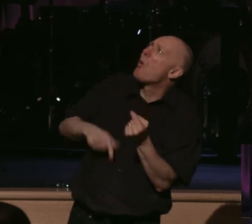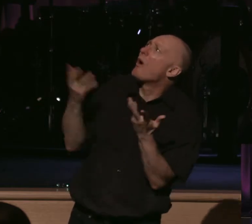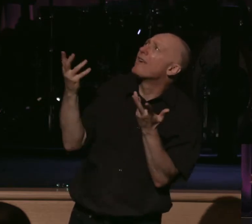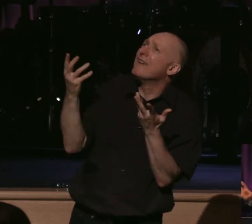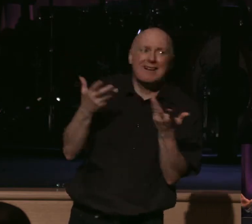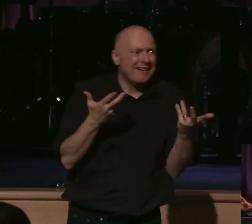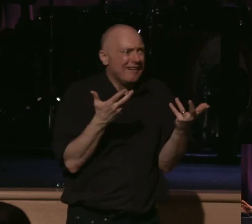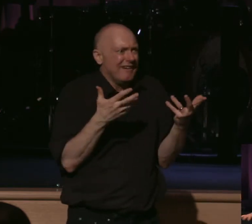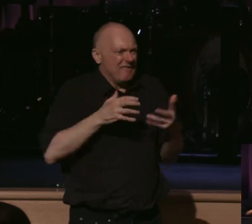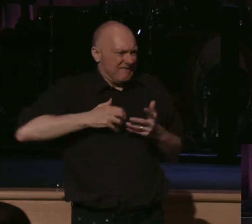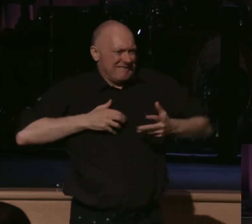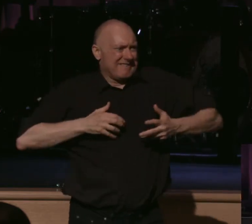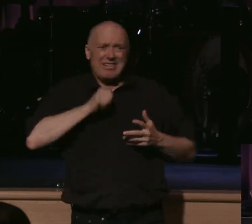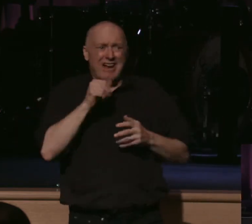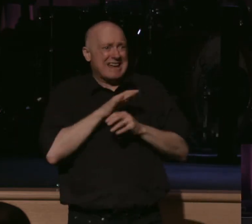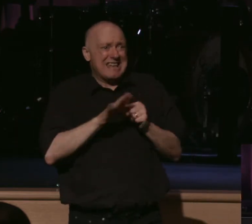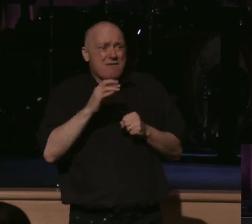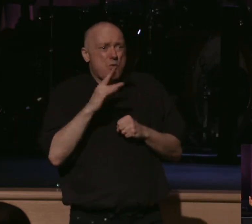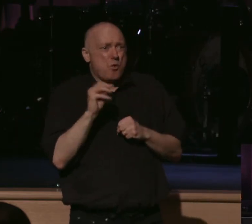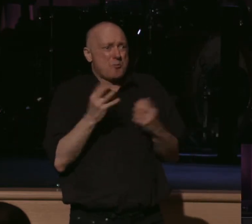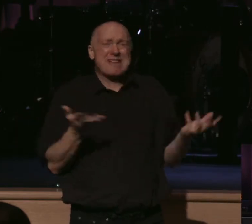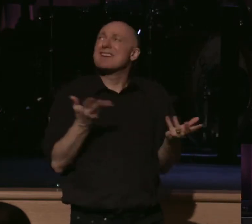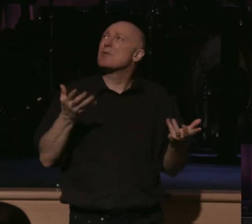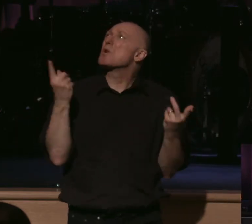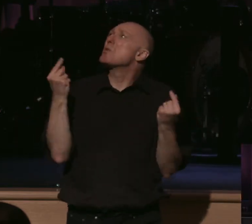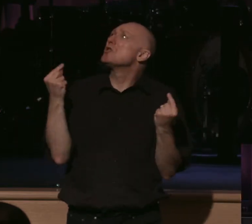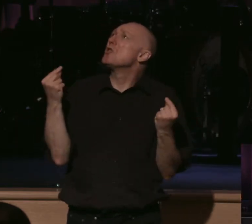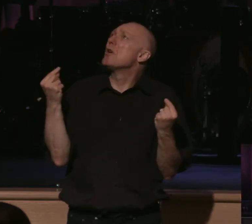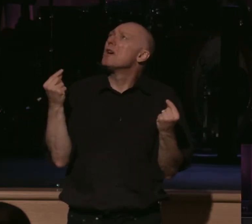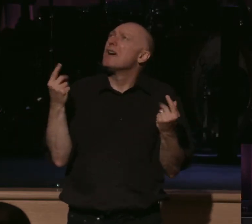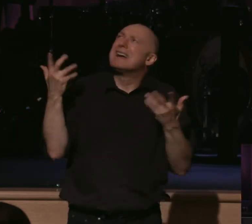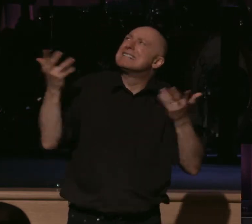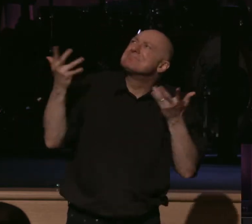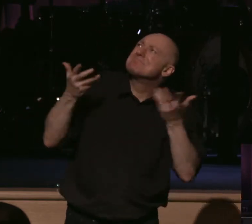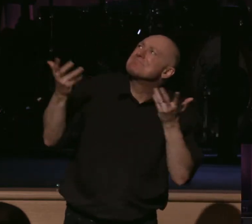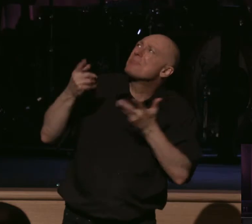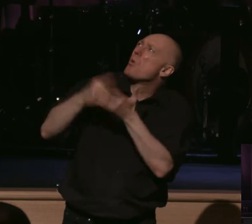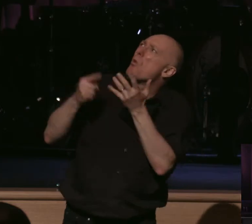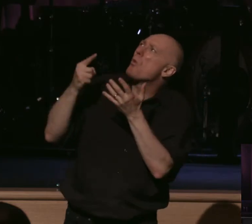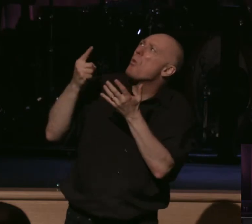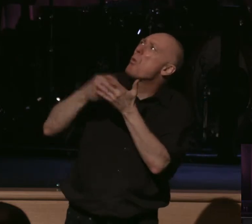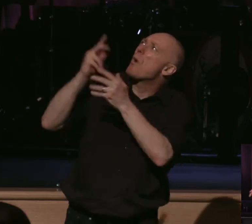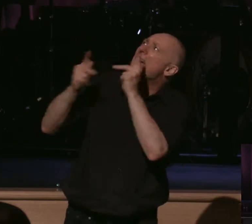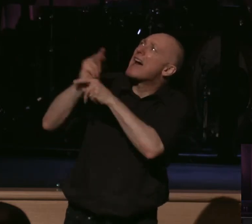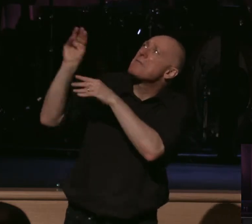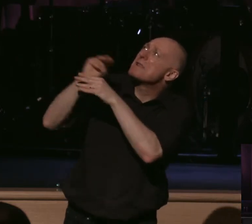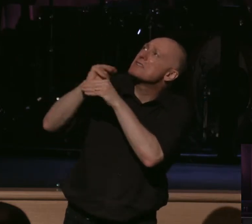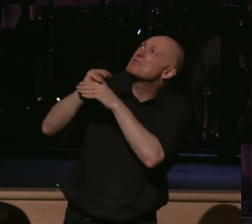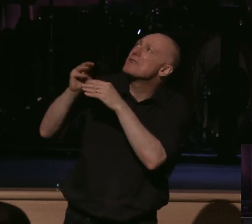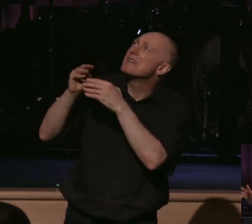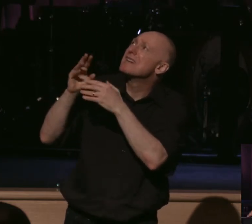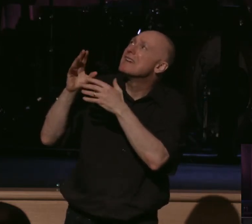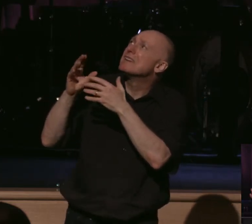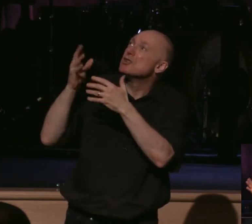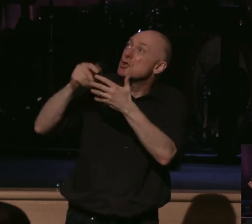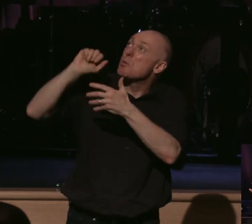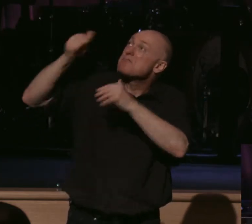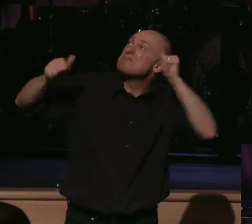We're running out of room within this place. What do we do with the gospel? How do we be most effective in our land? What do you, what kind of ministries? How many churches? Lord, we need your